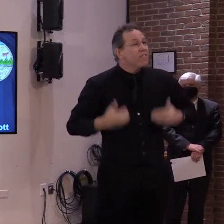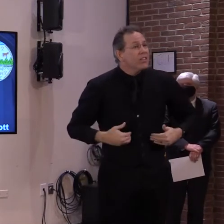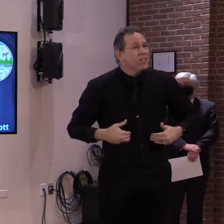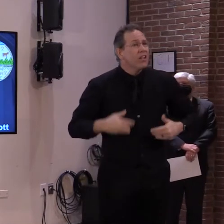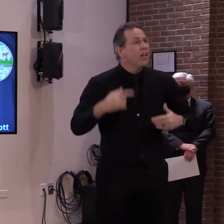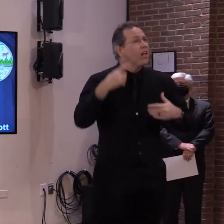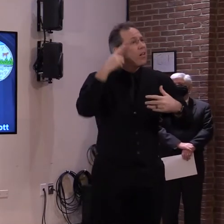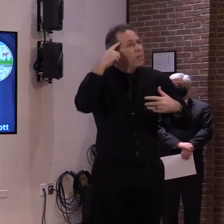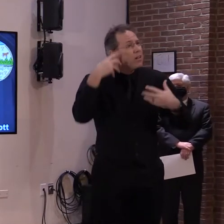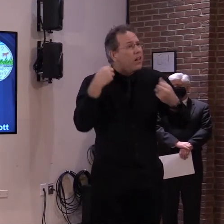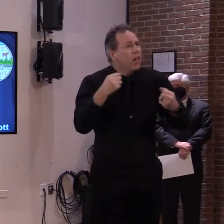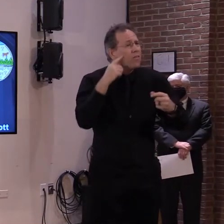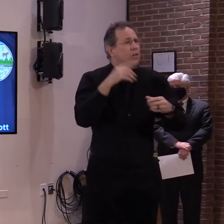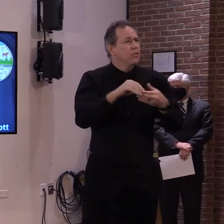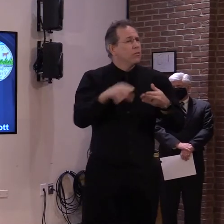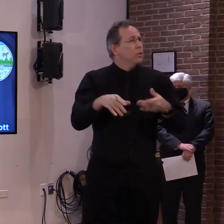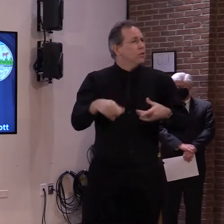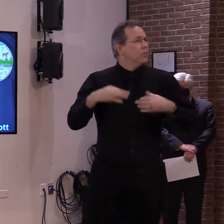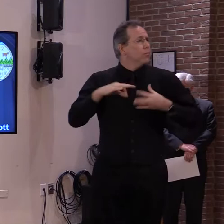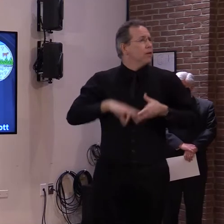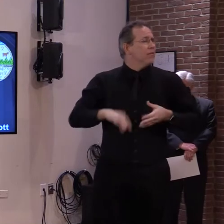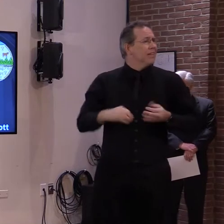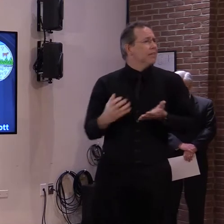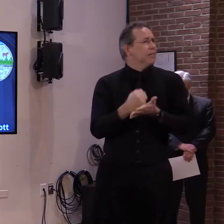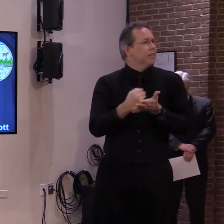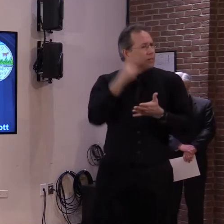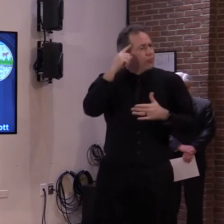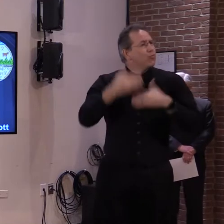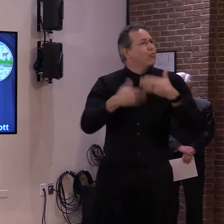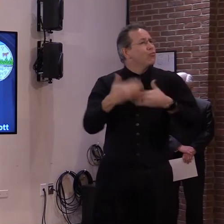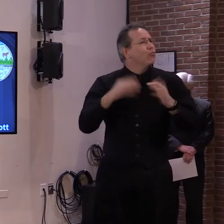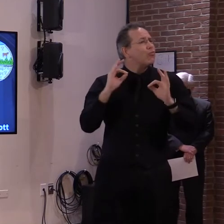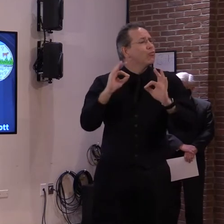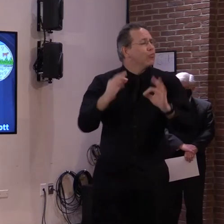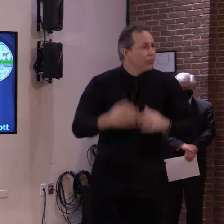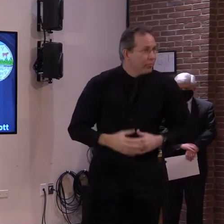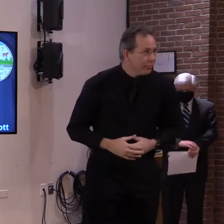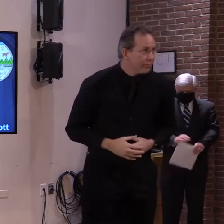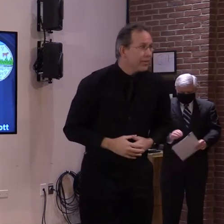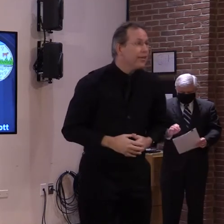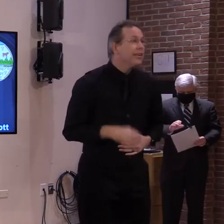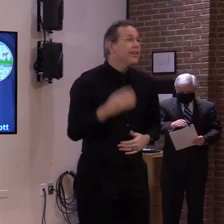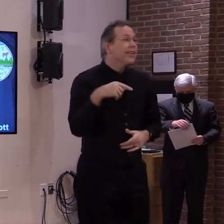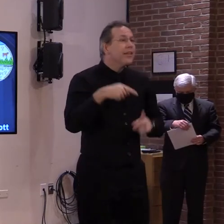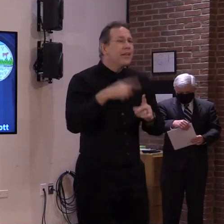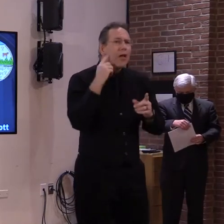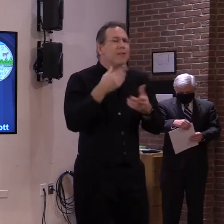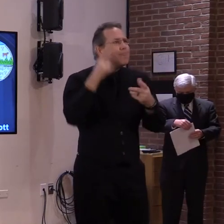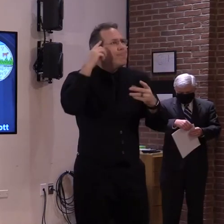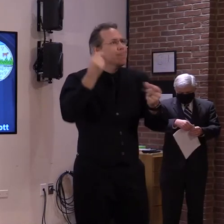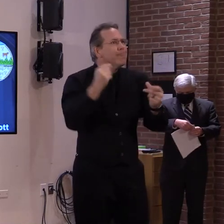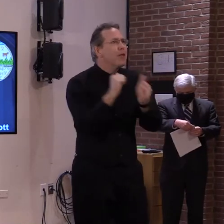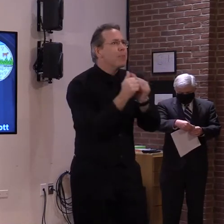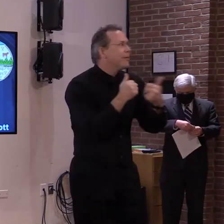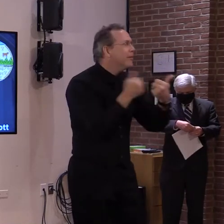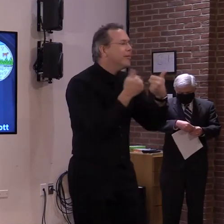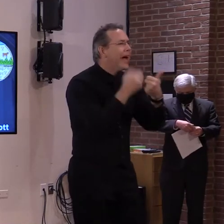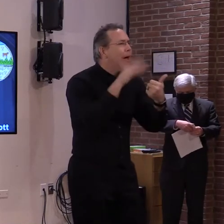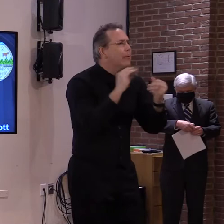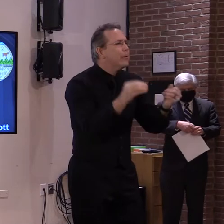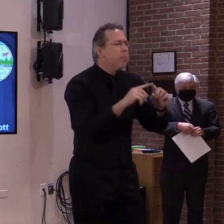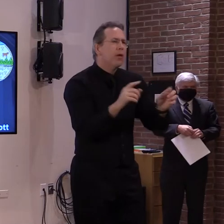hope we'll soon be able to allow for competitions, but with every decision we make, it will be